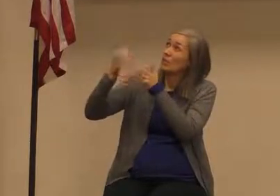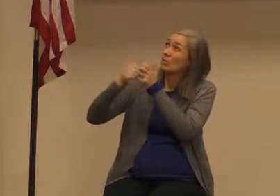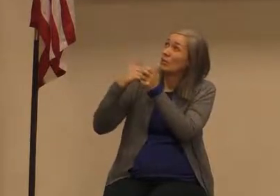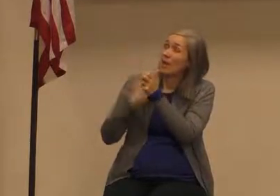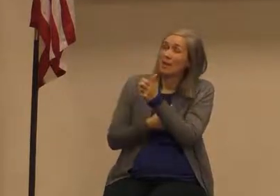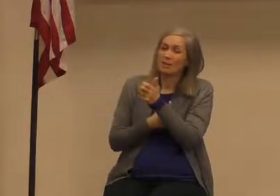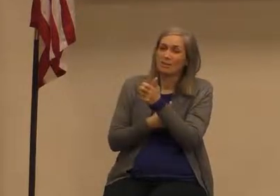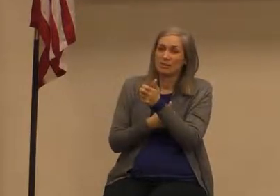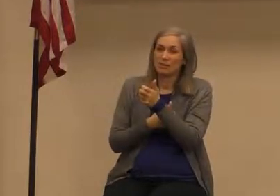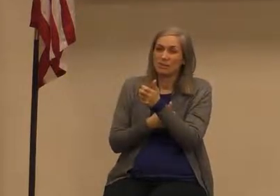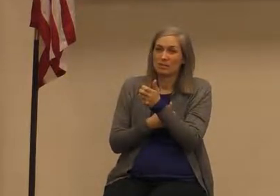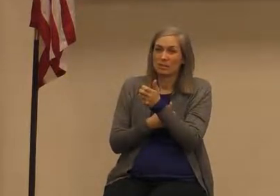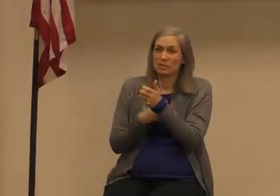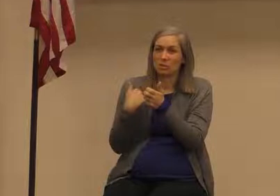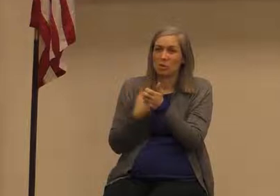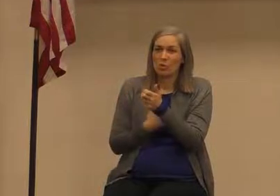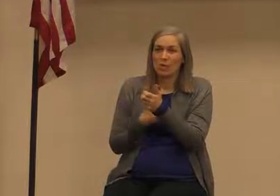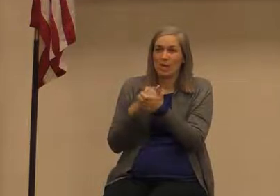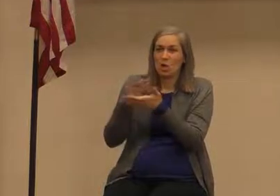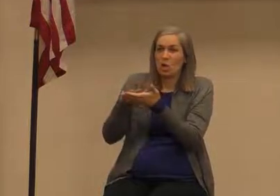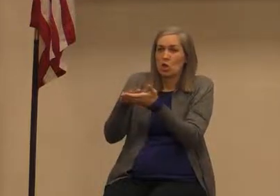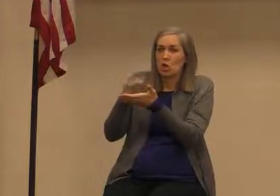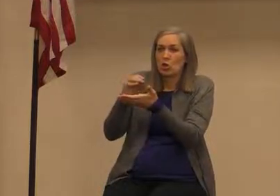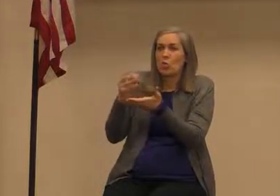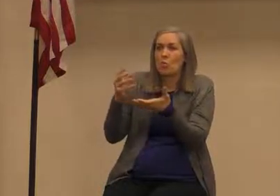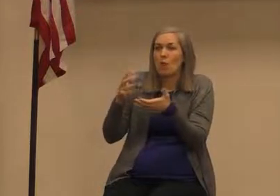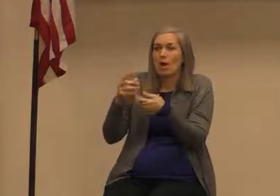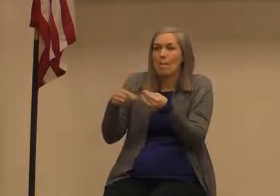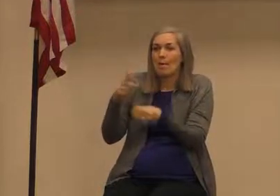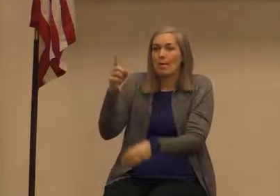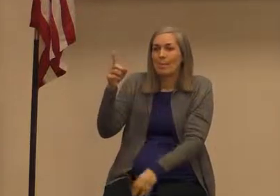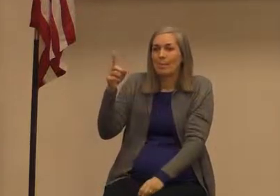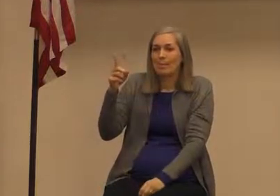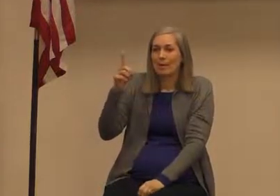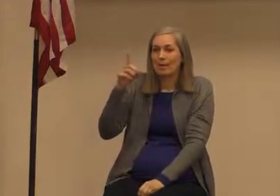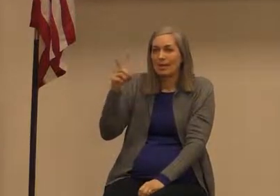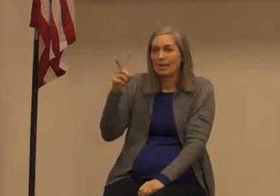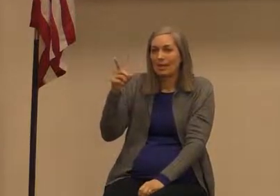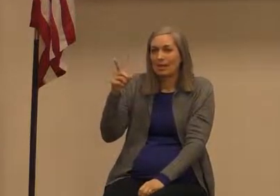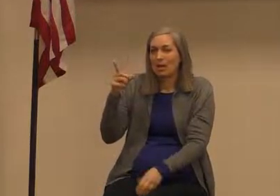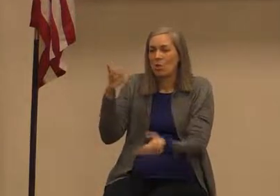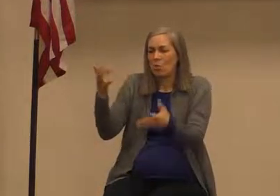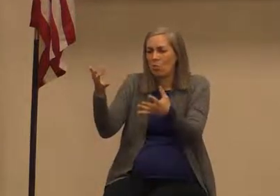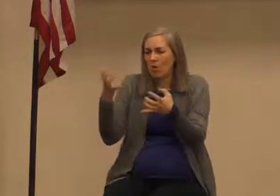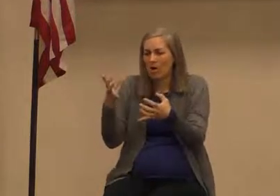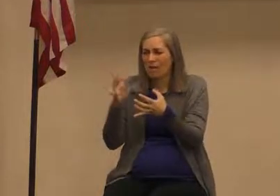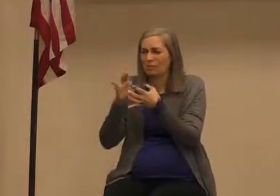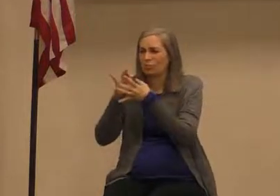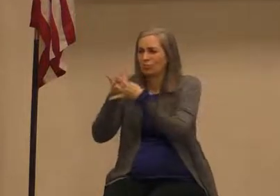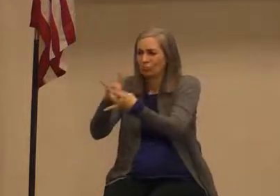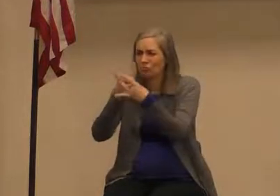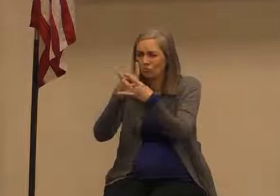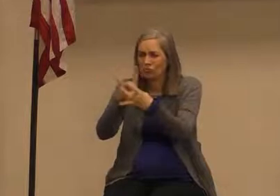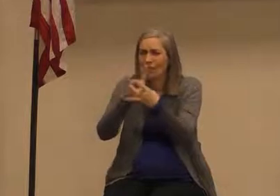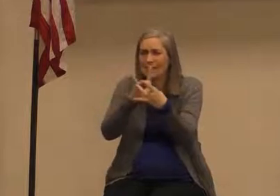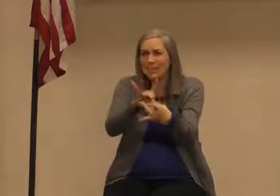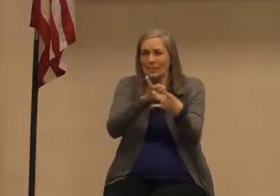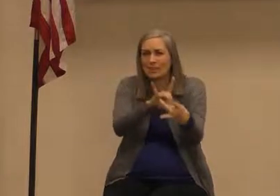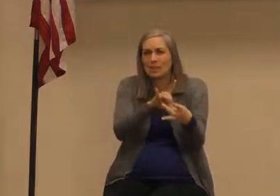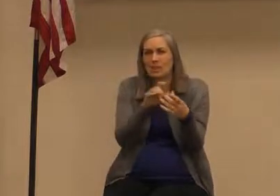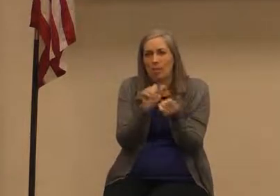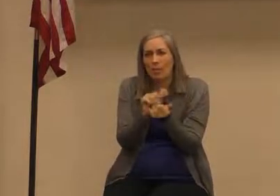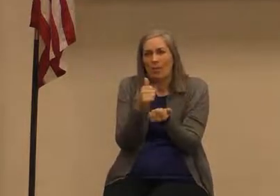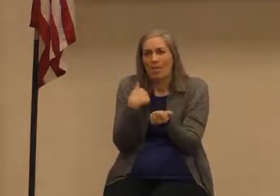him well it tells us that he is a relational God and that he wants to be in relationship with